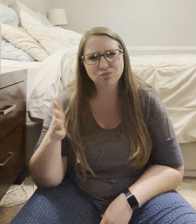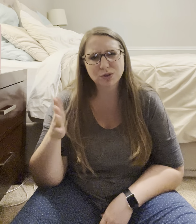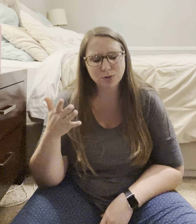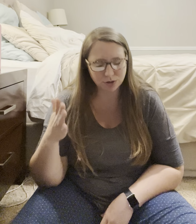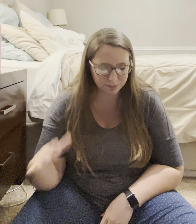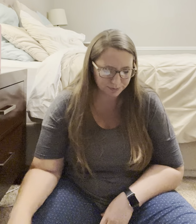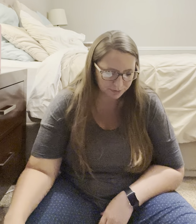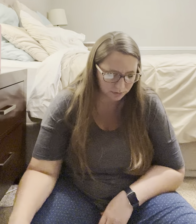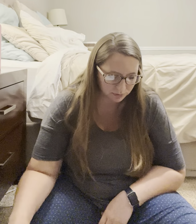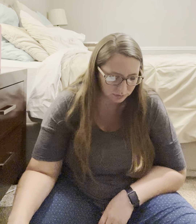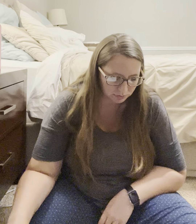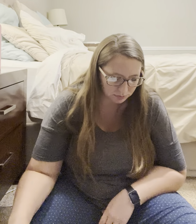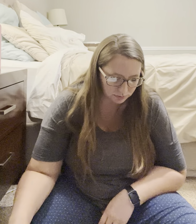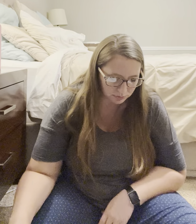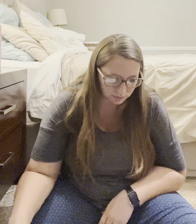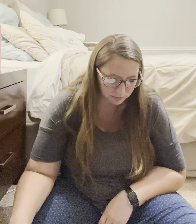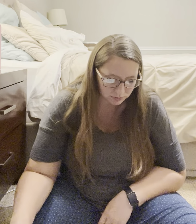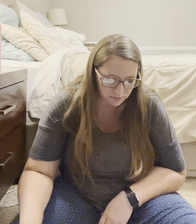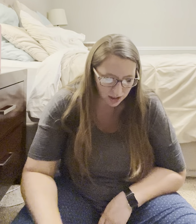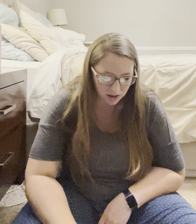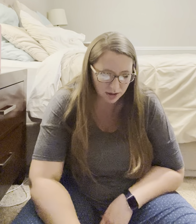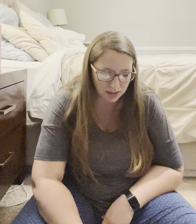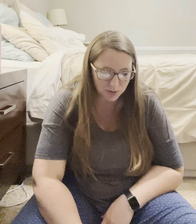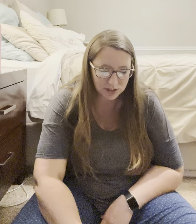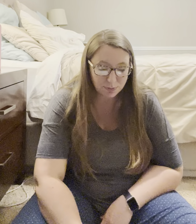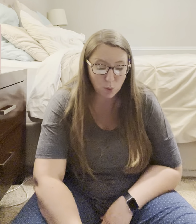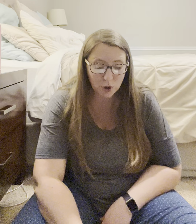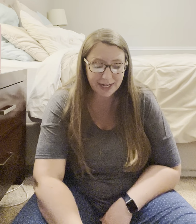So-so. Uh, next one's boring.